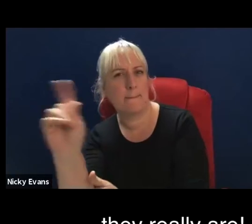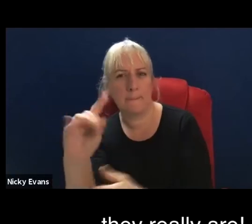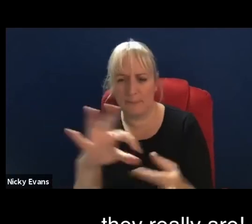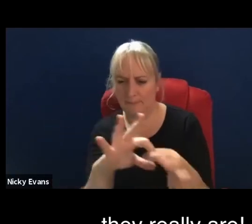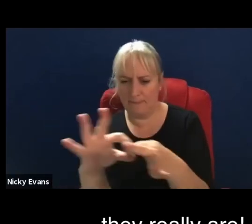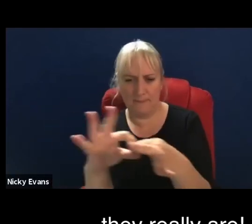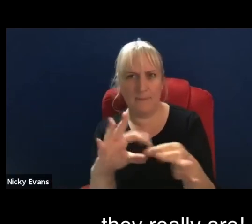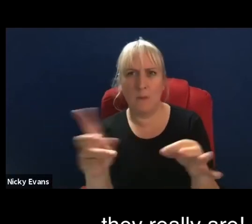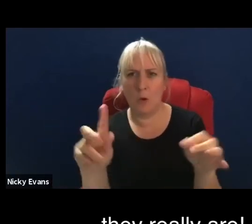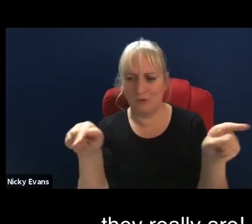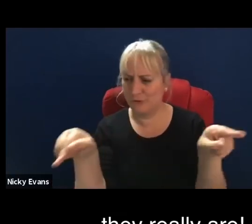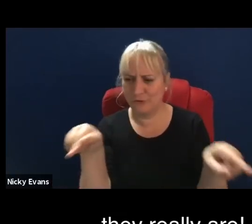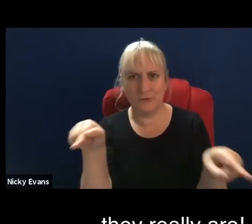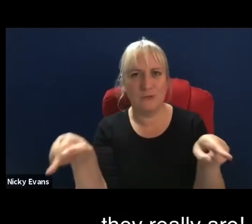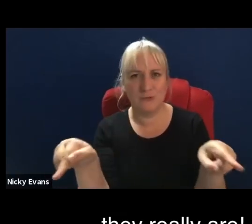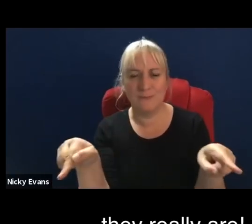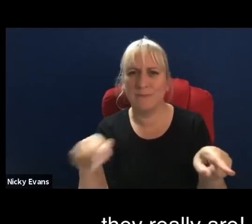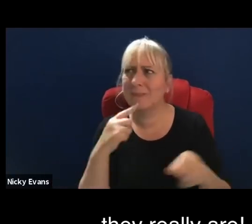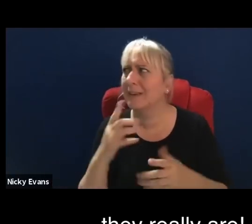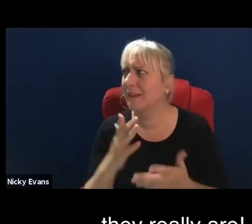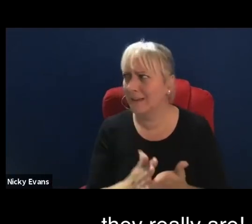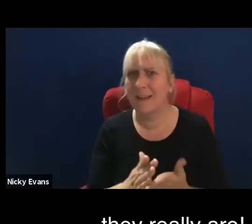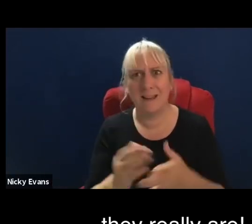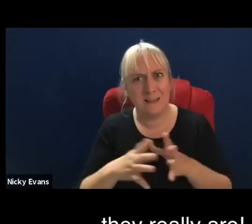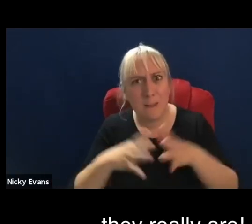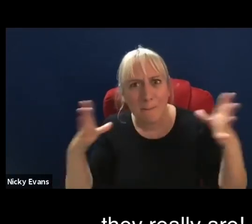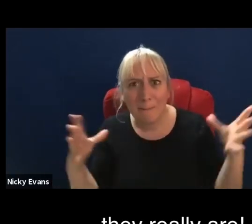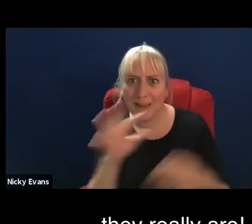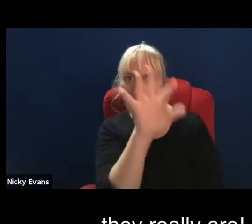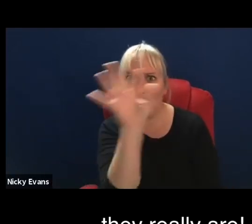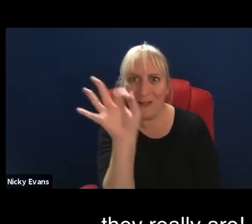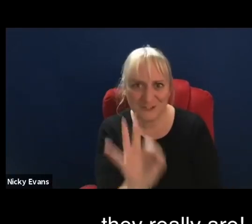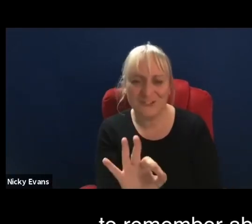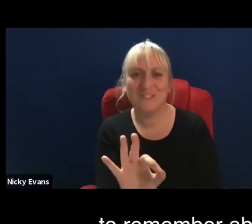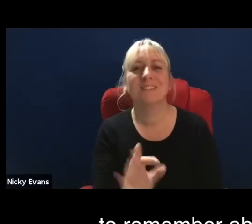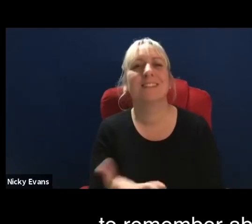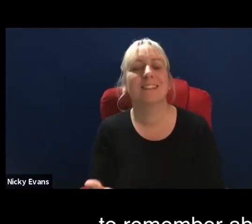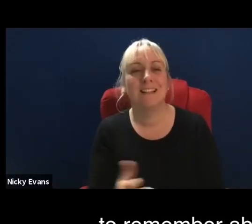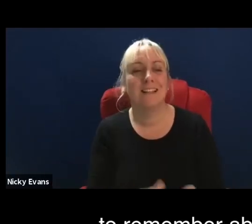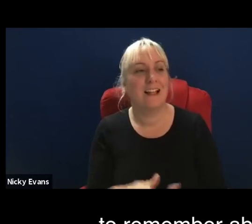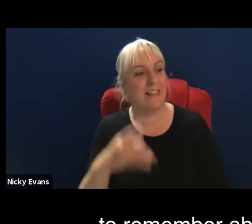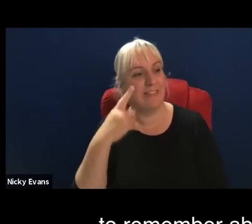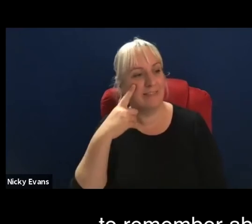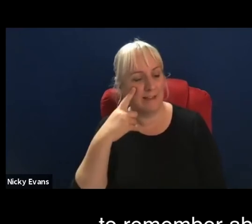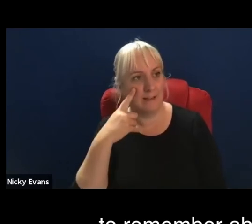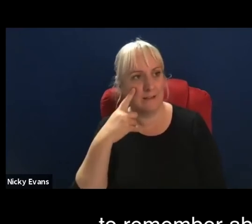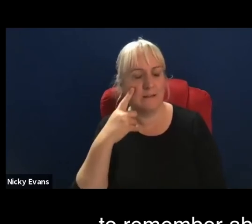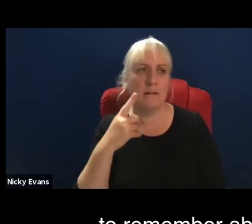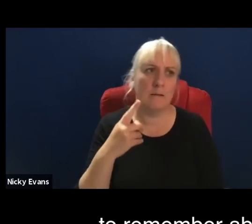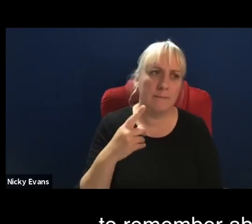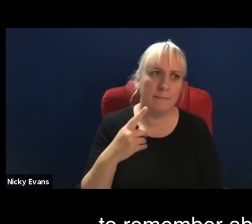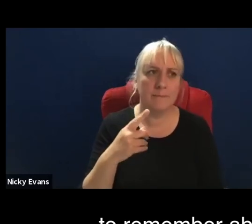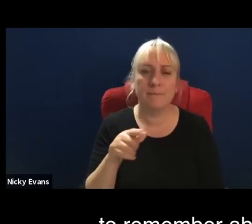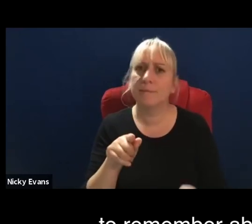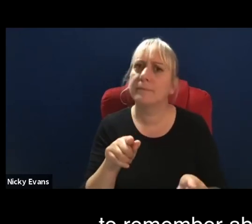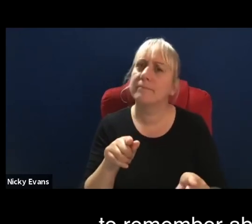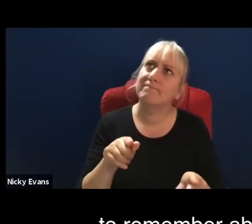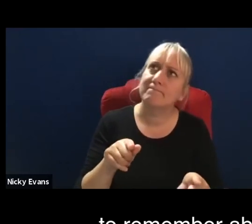questions, they really are. Okay, so I think really the most important thing to remember